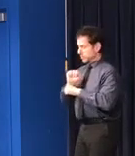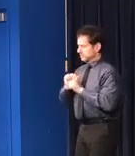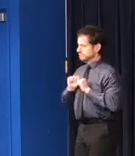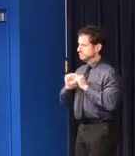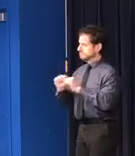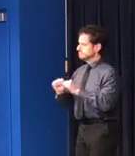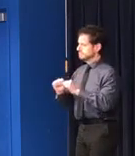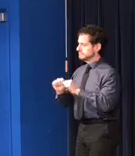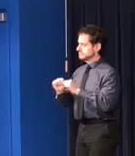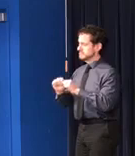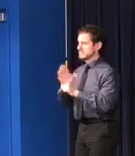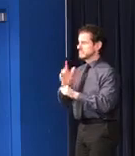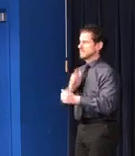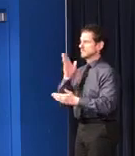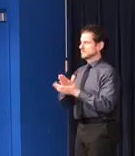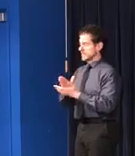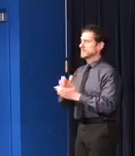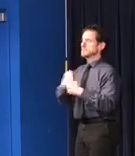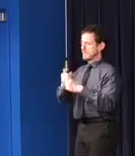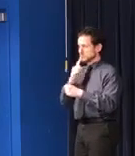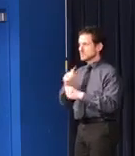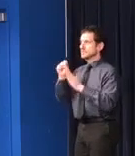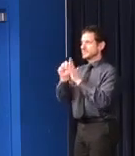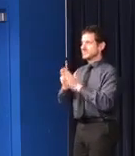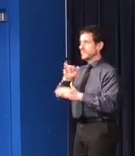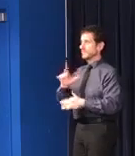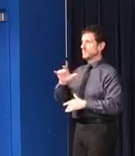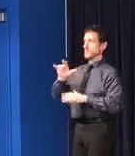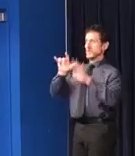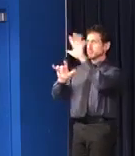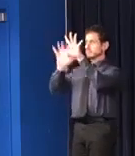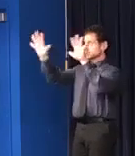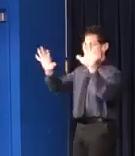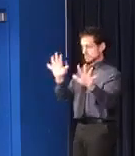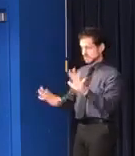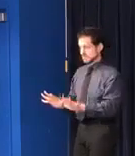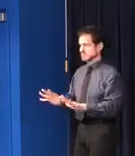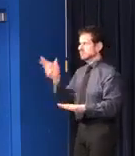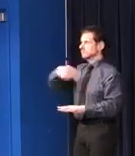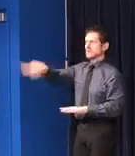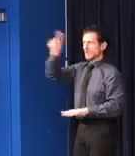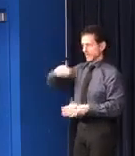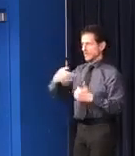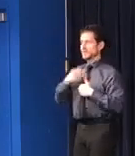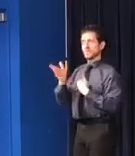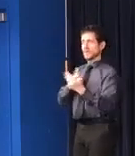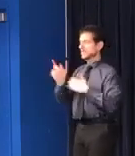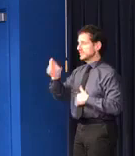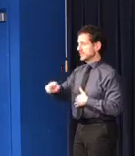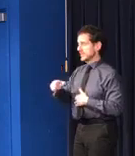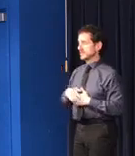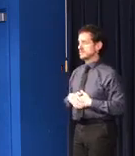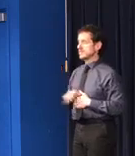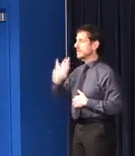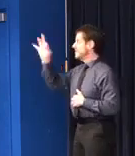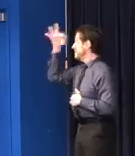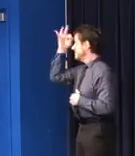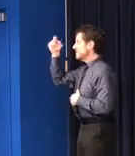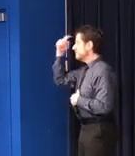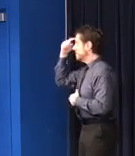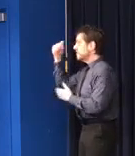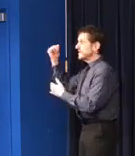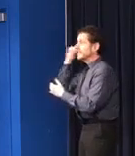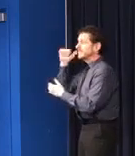every region of our state has what it needs. But without the federal government, individual states don't have enough